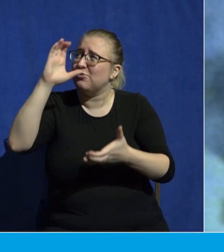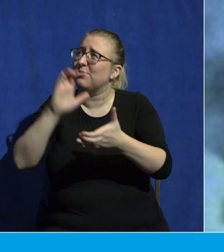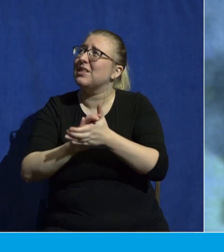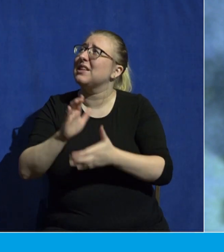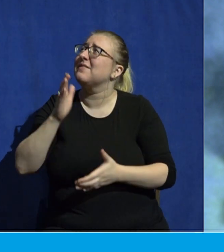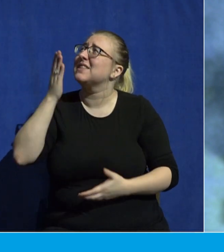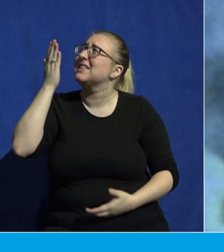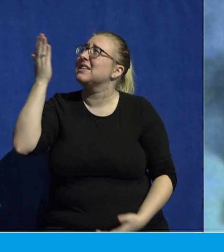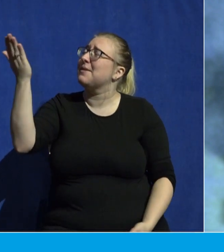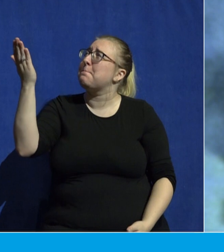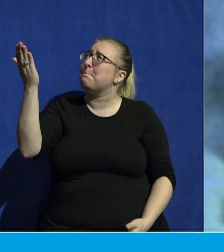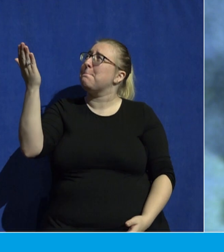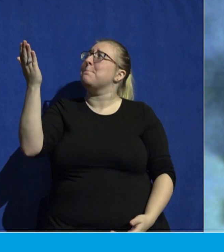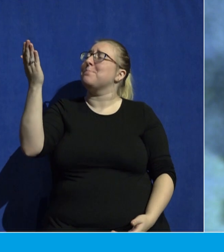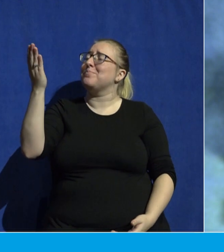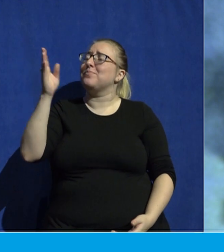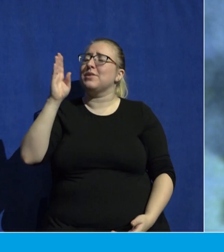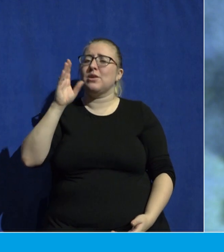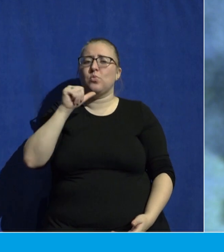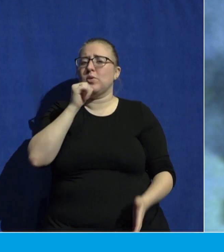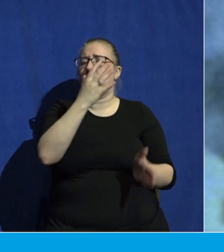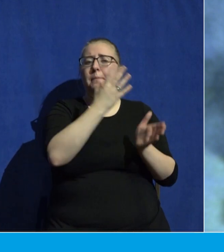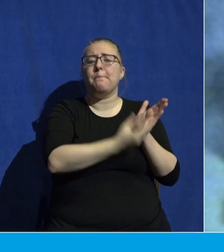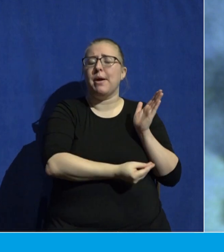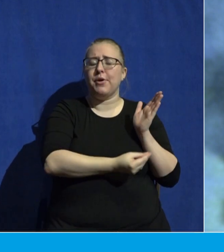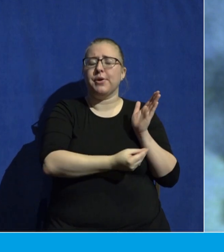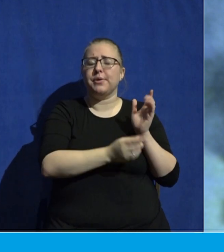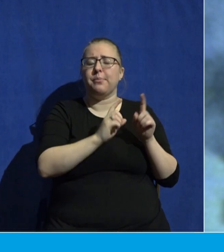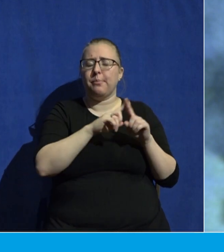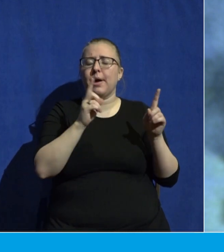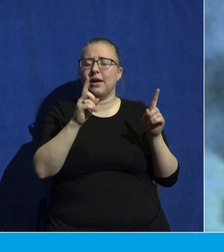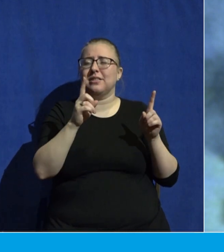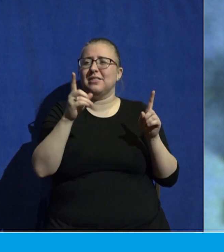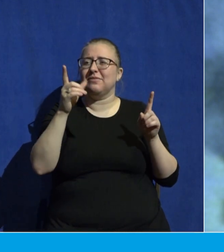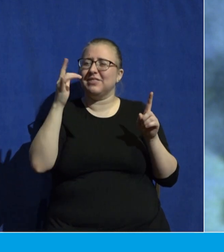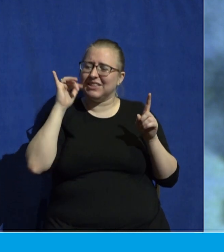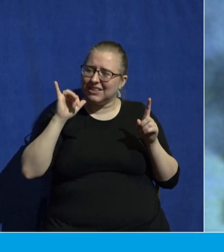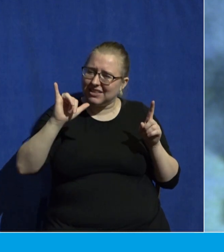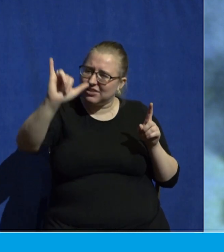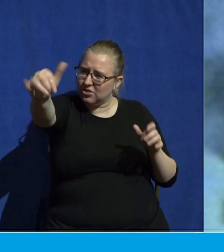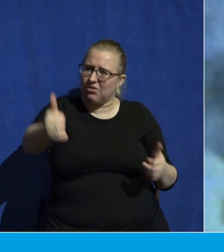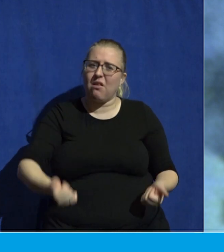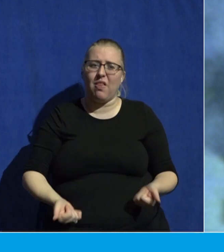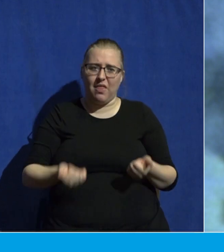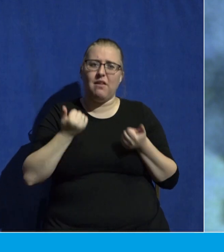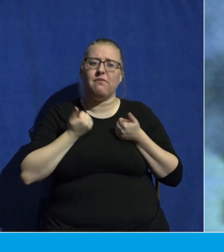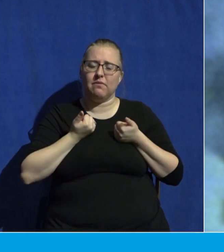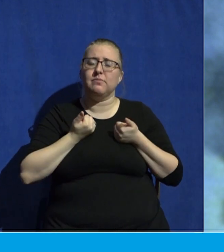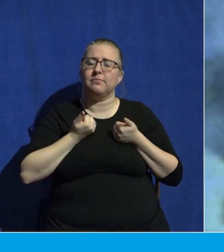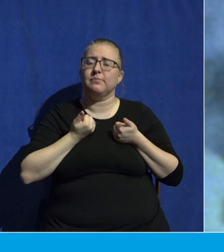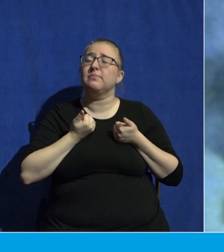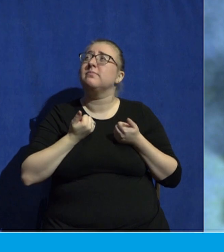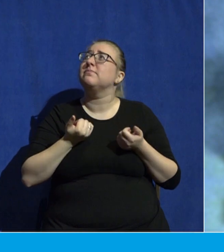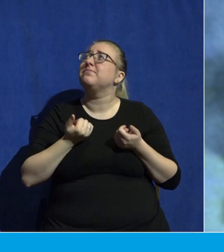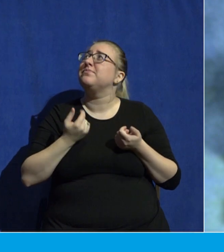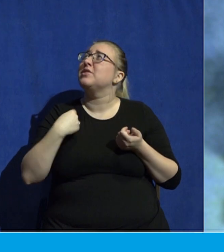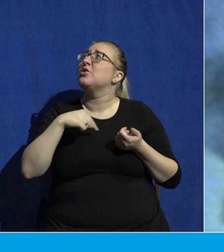him shall not perish but have eternal life we pray this